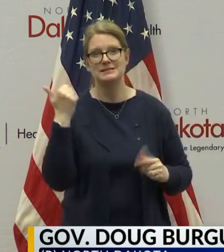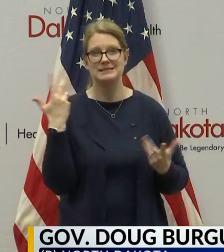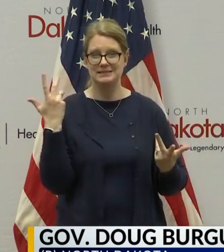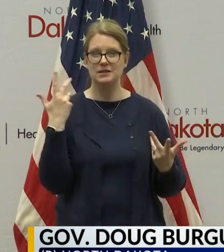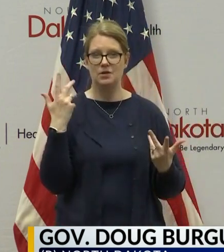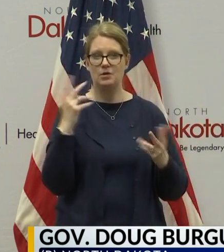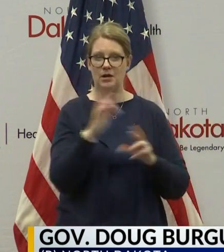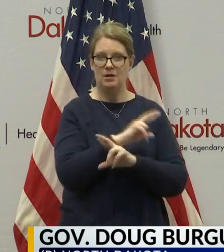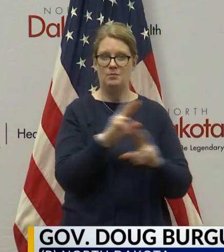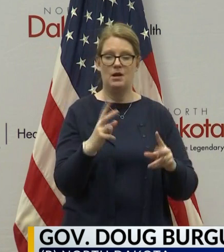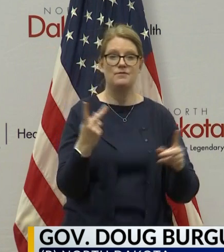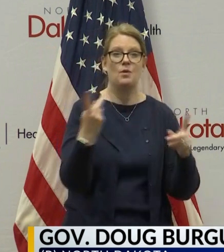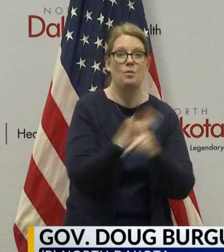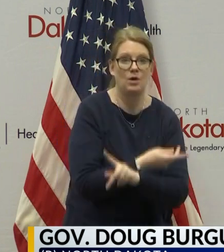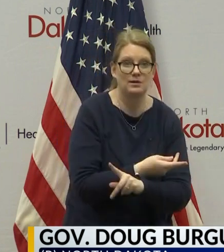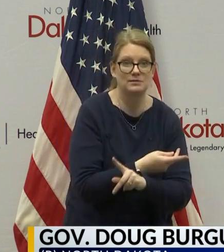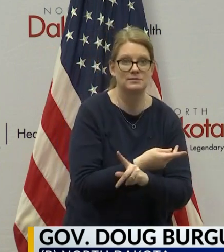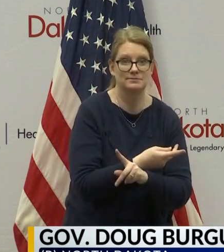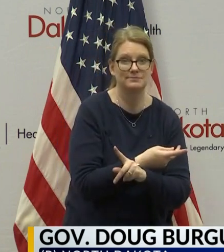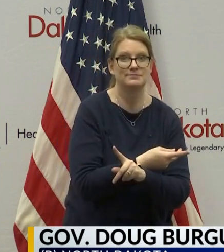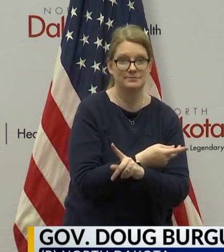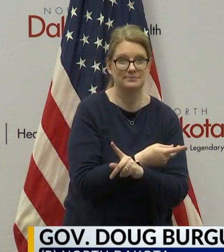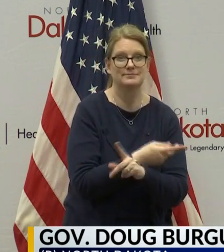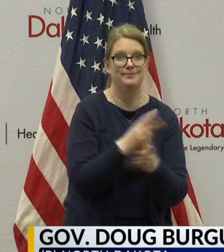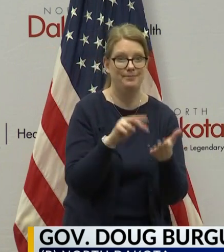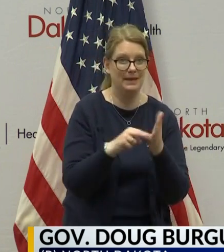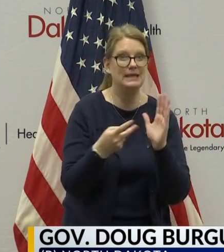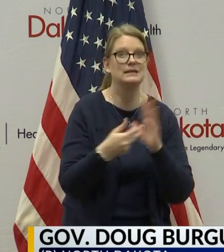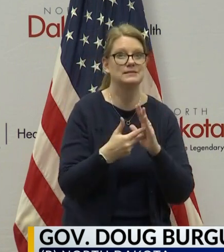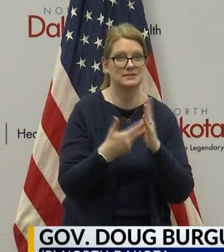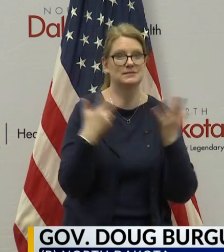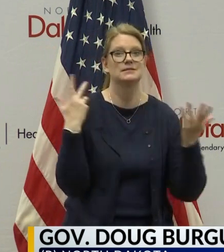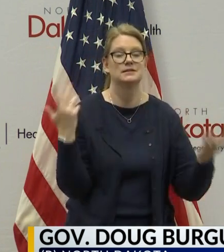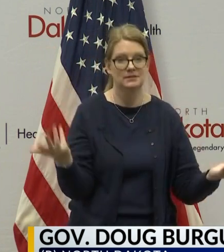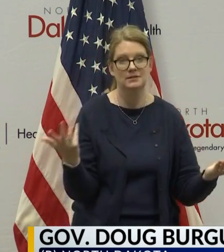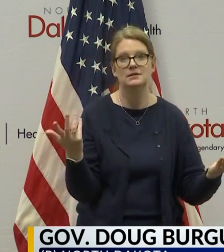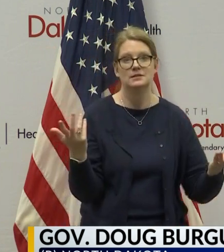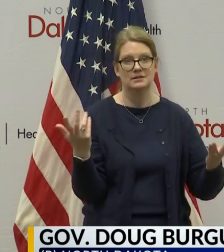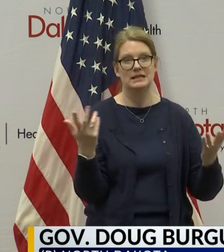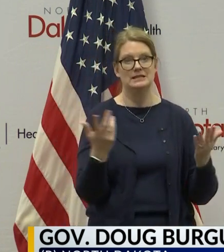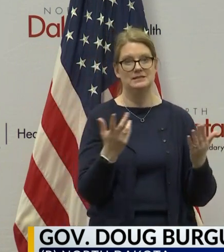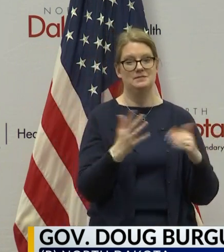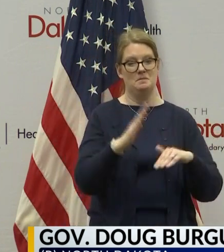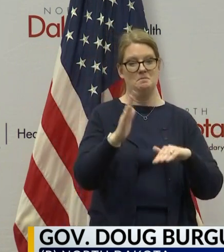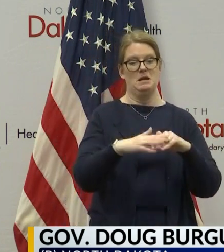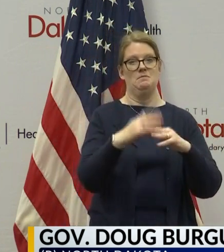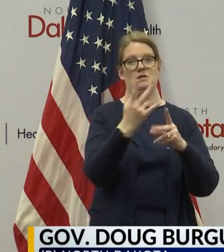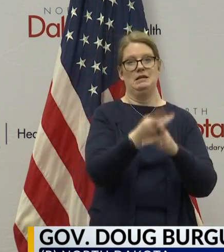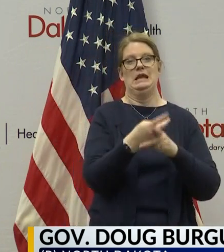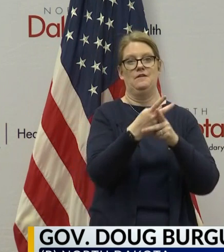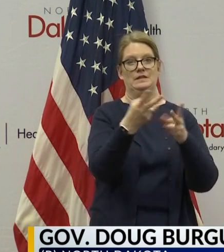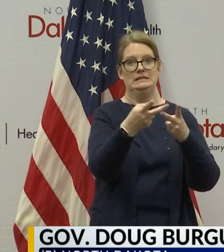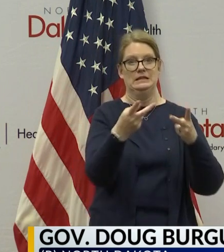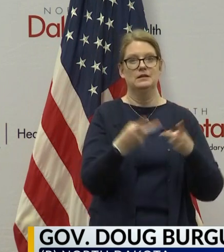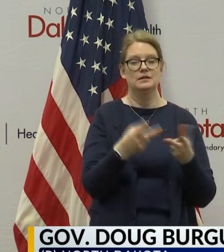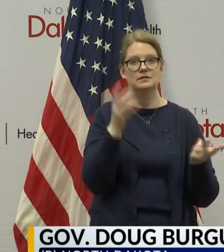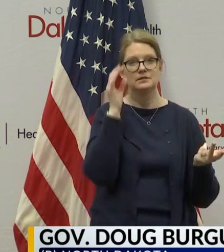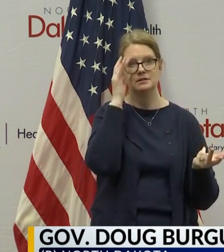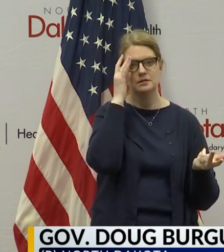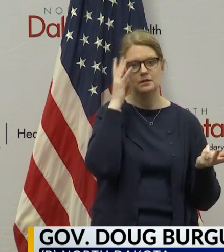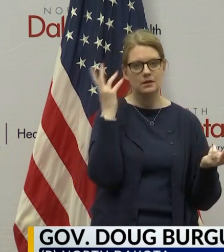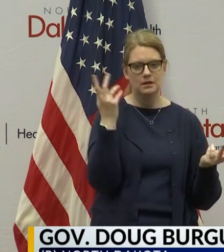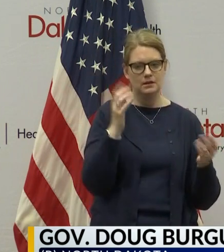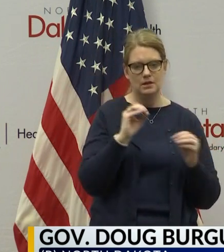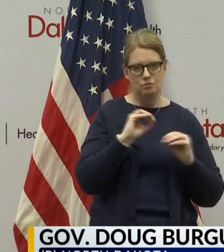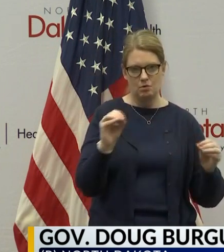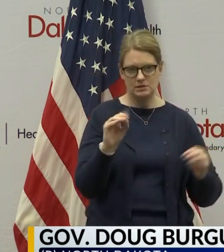And, and preparing for the worst includes, uh, having to have, uh, these minimal care facilities. I mean, you know, no one's going to be